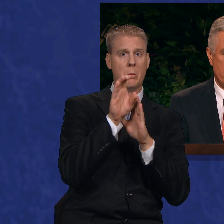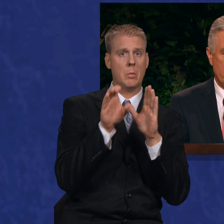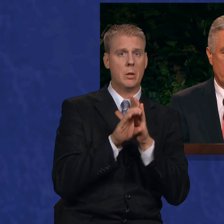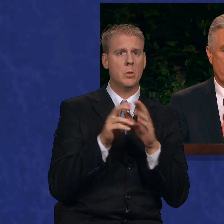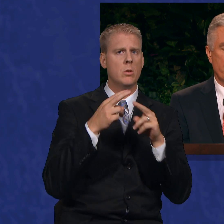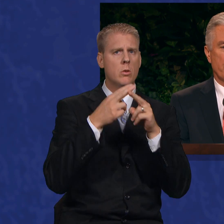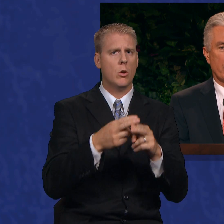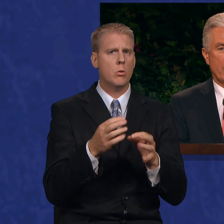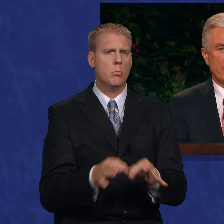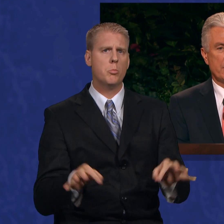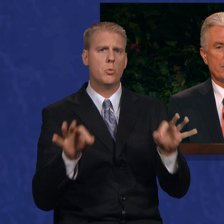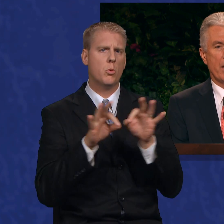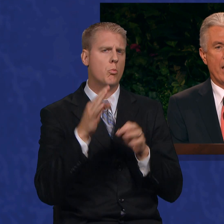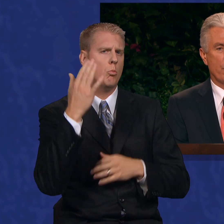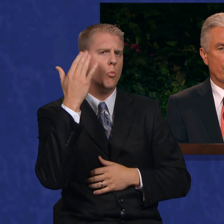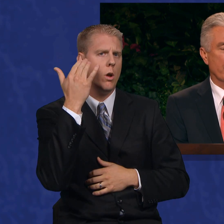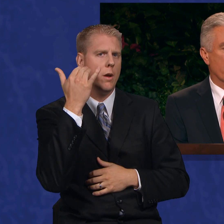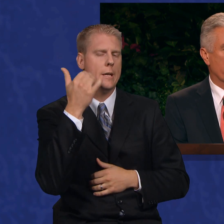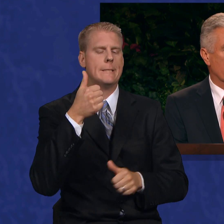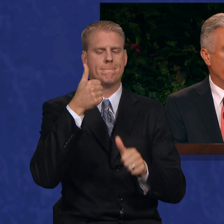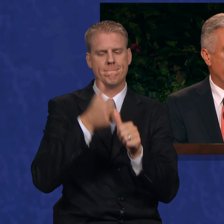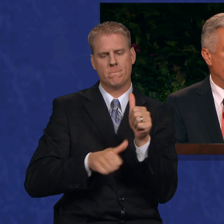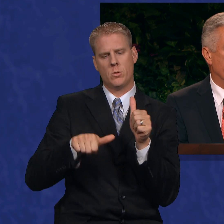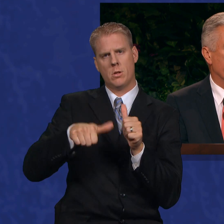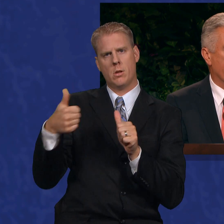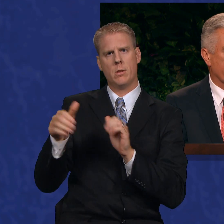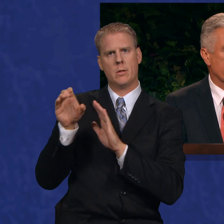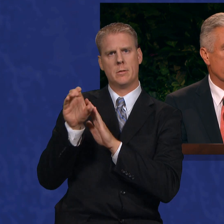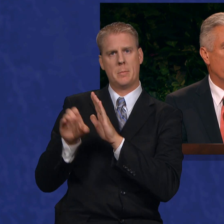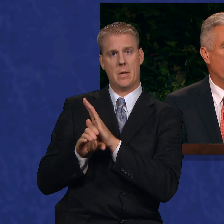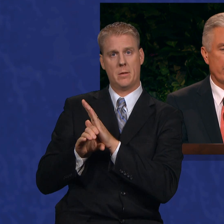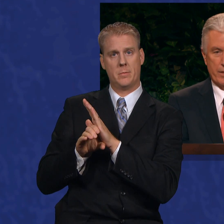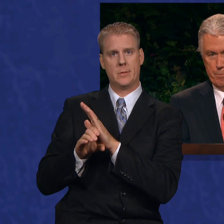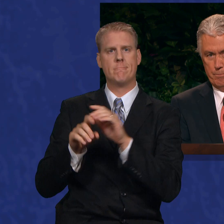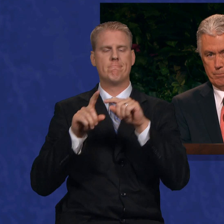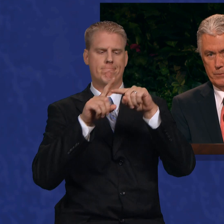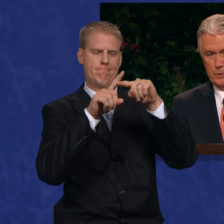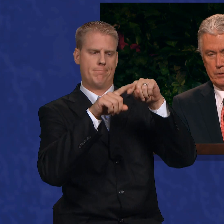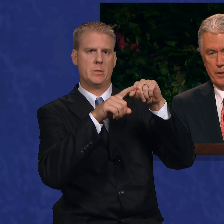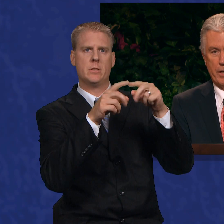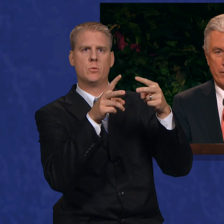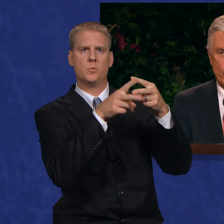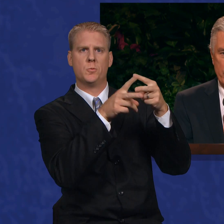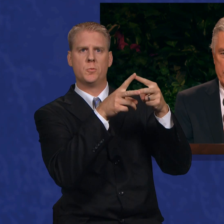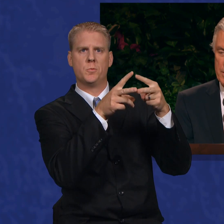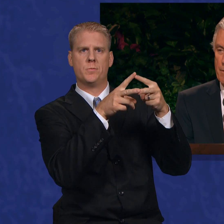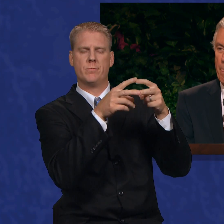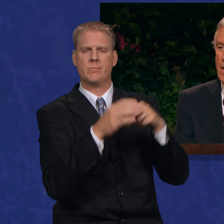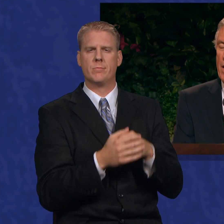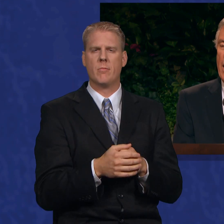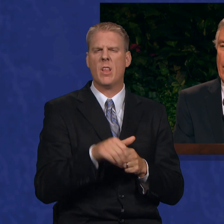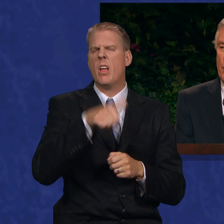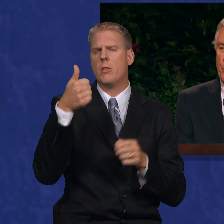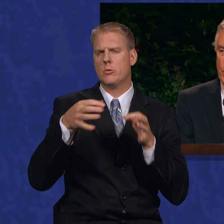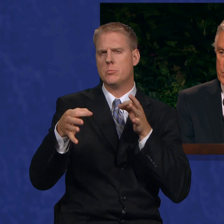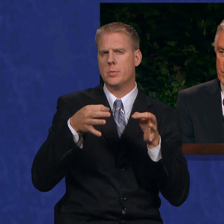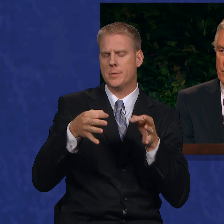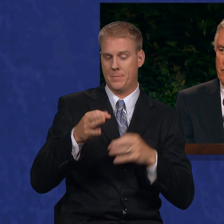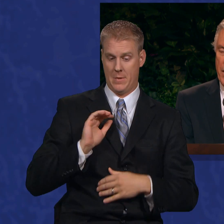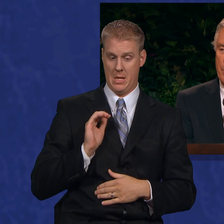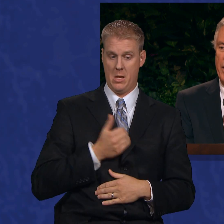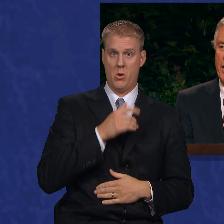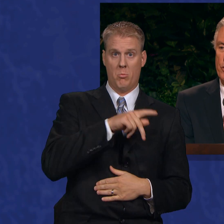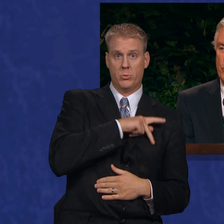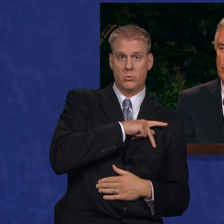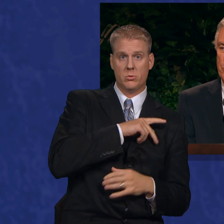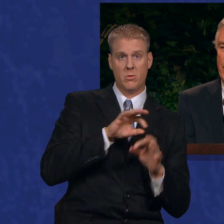because every other commandment hangs upon them. In other words, our personal,